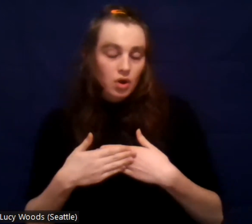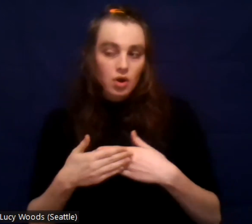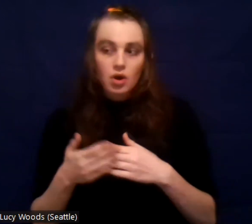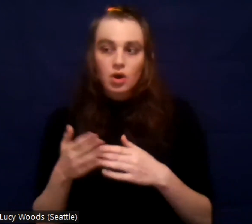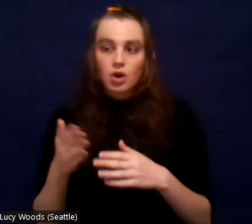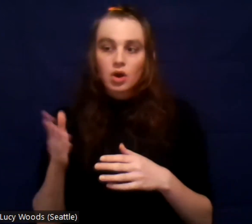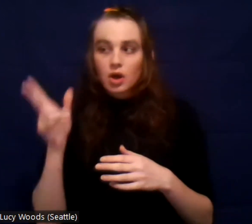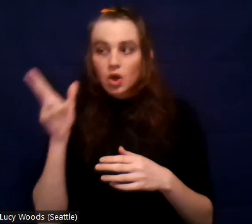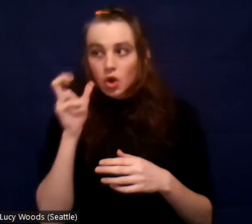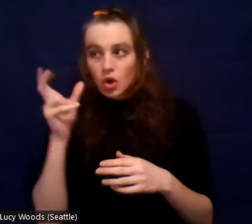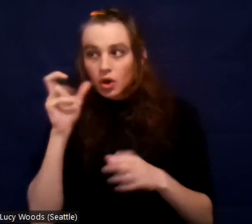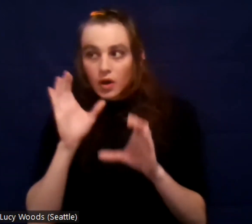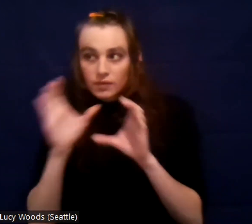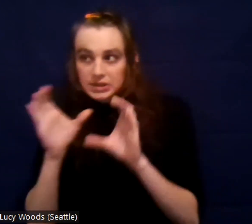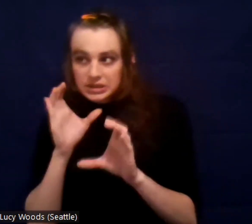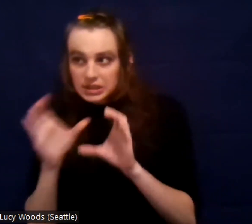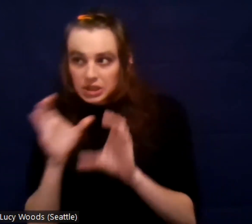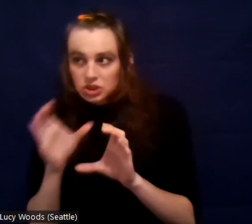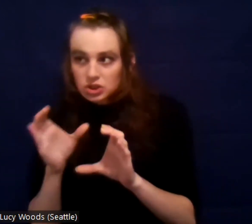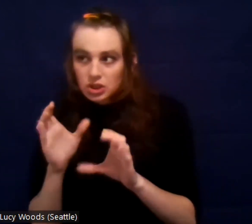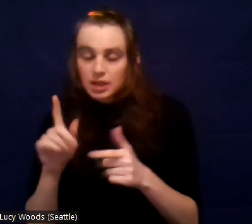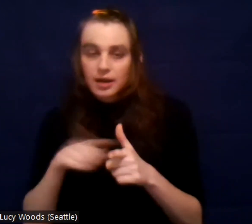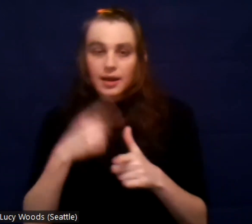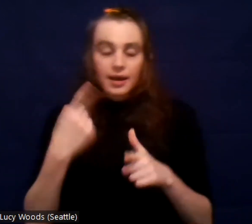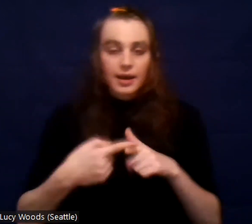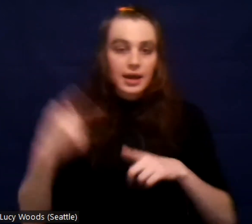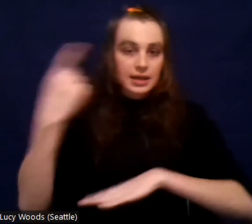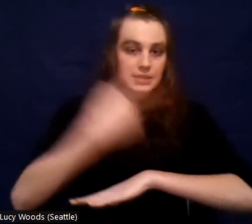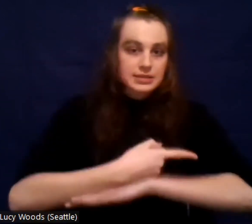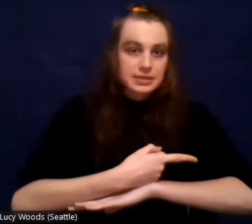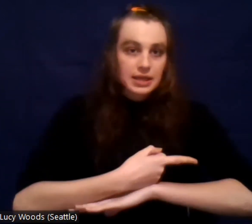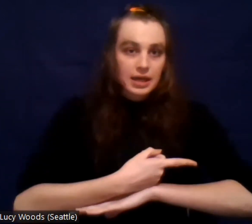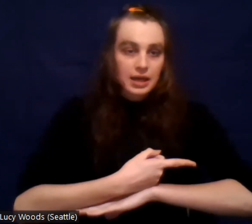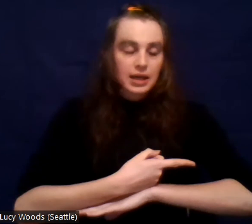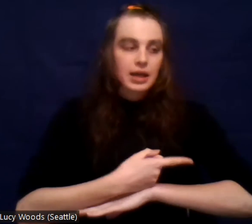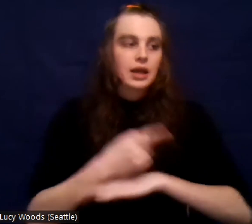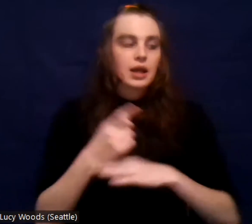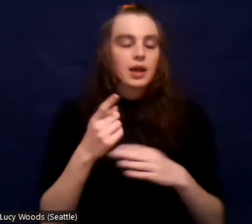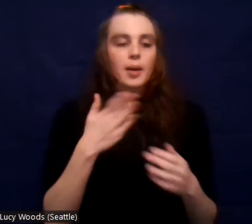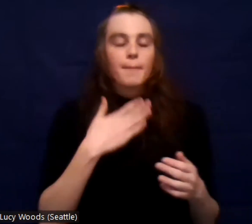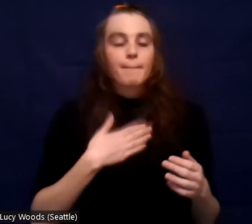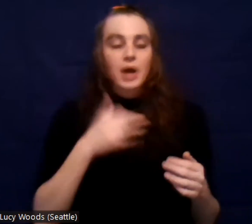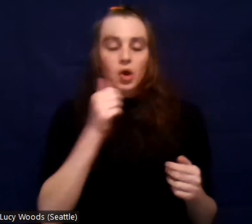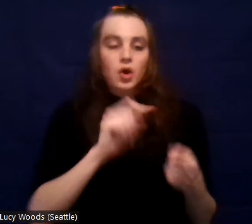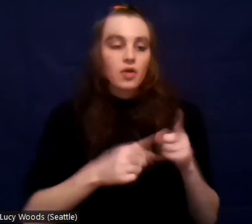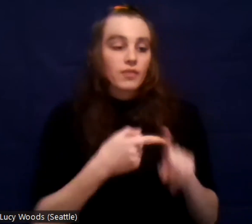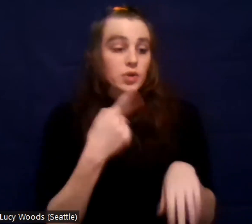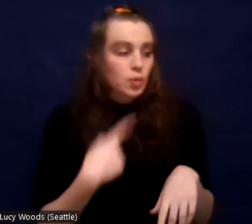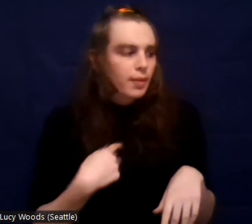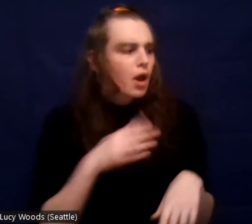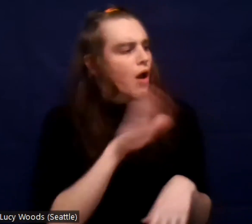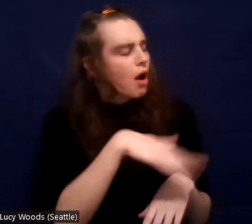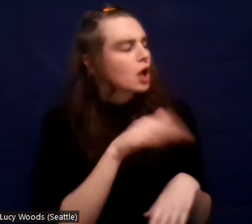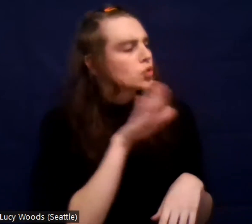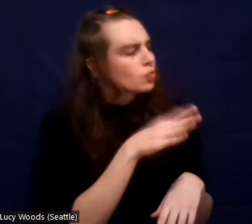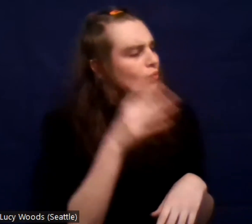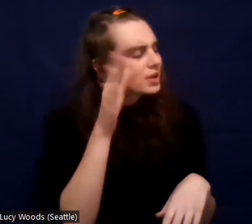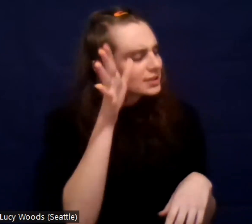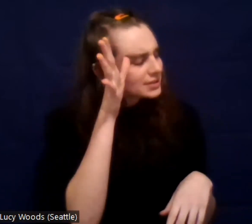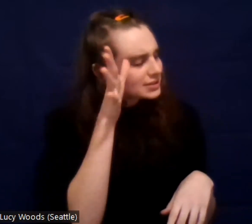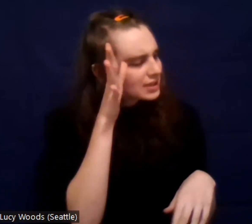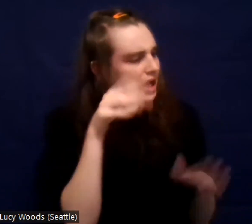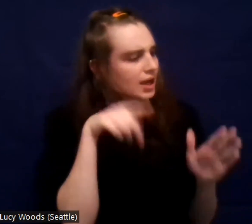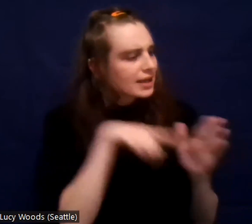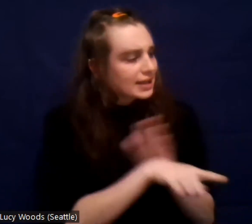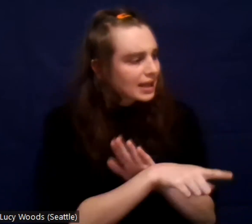And the next day at school was like, didn't know your dad was murdered in a drug deal gone bad. And that